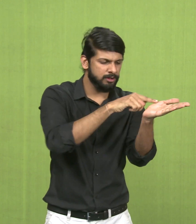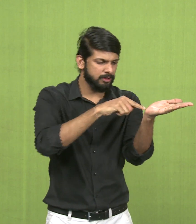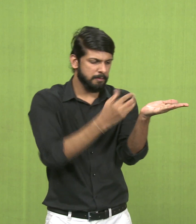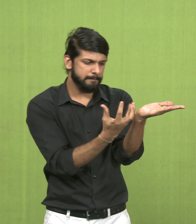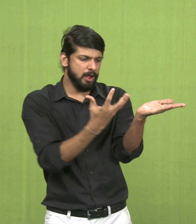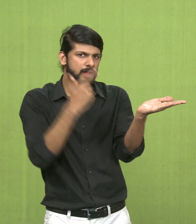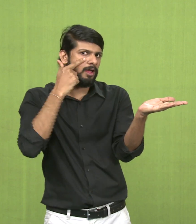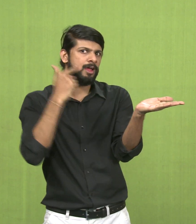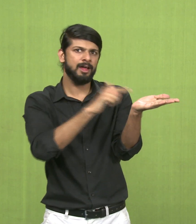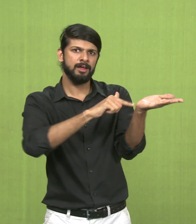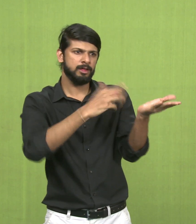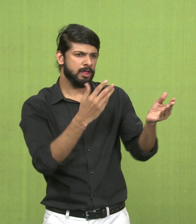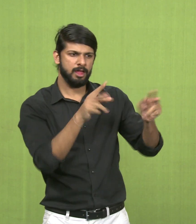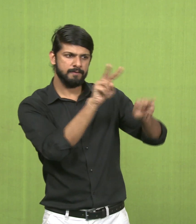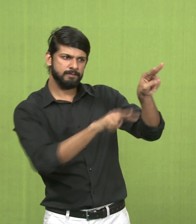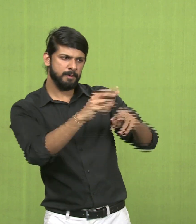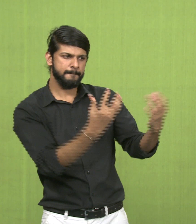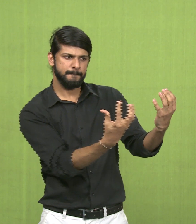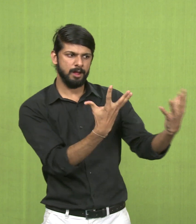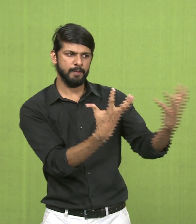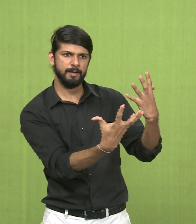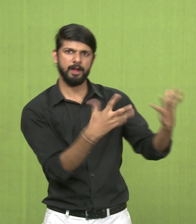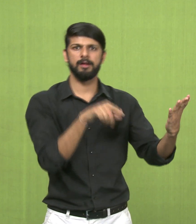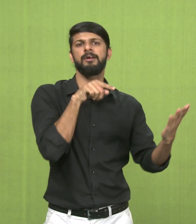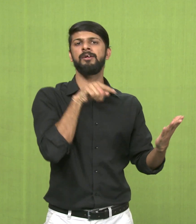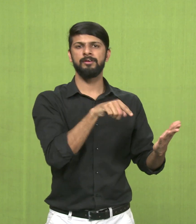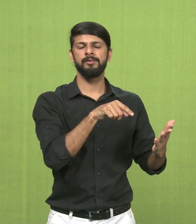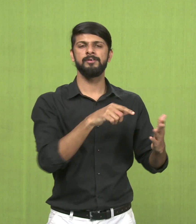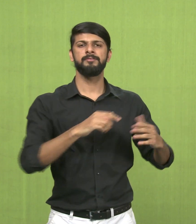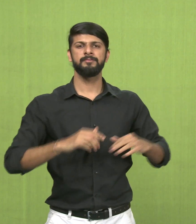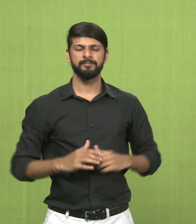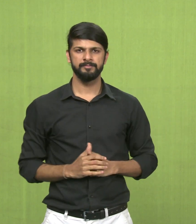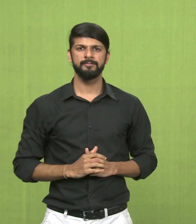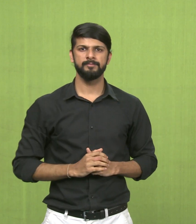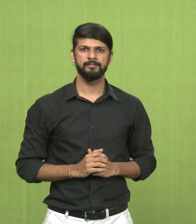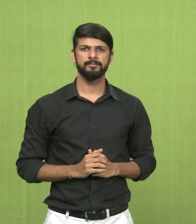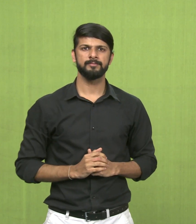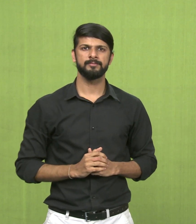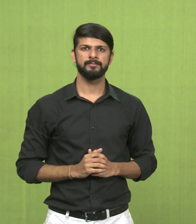actually helps the fruits to resonate or vibrate that is glow.